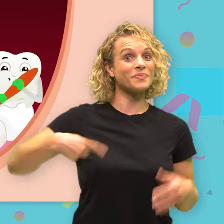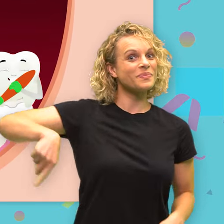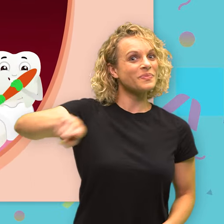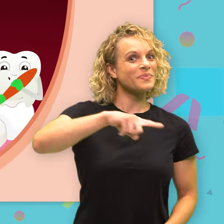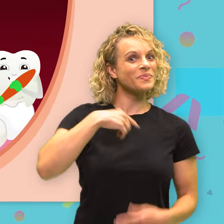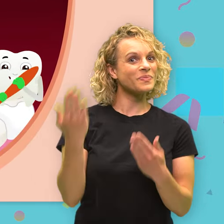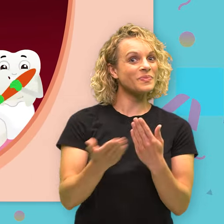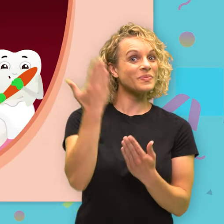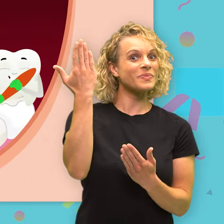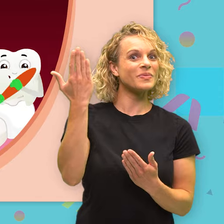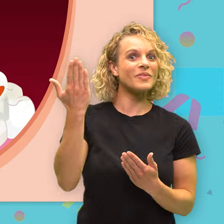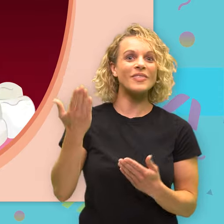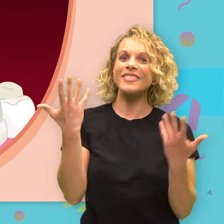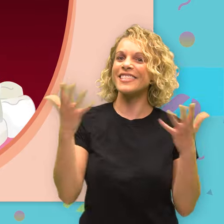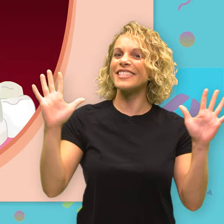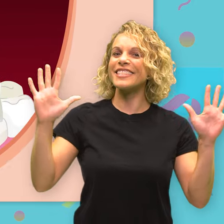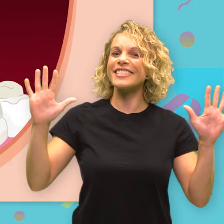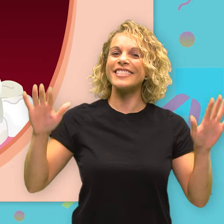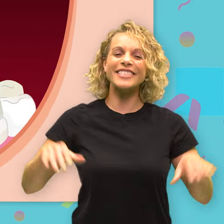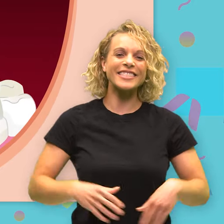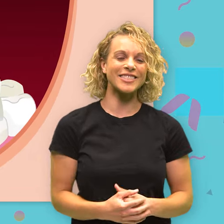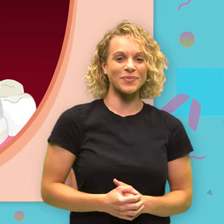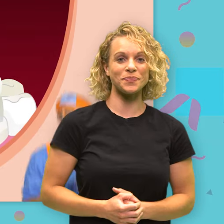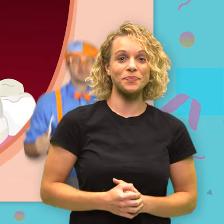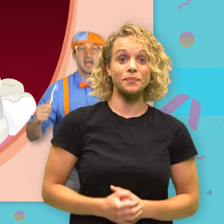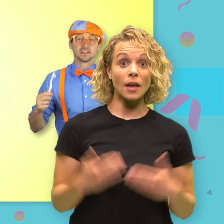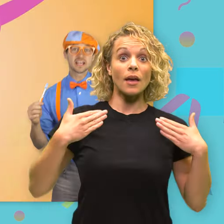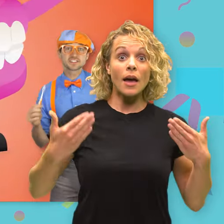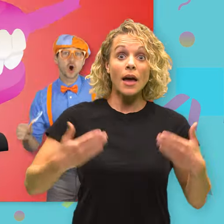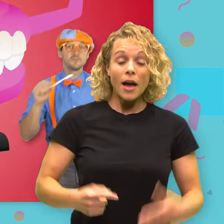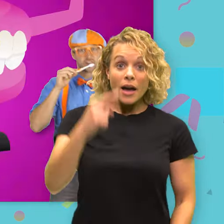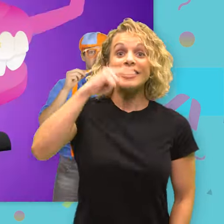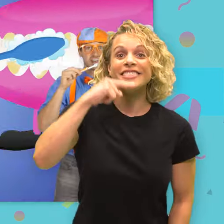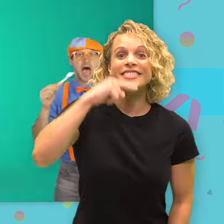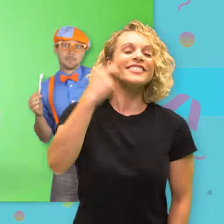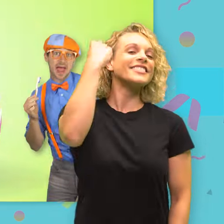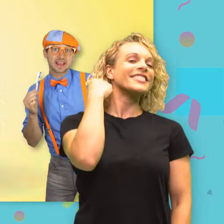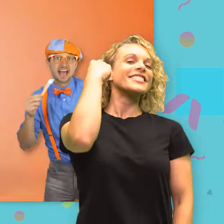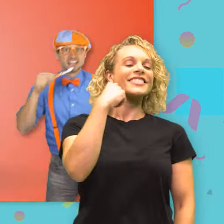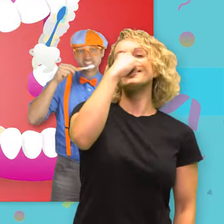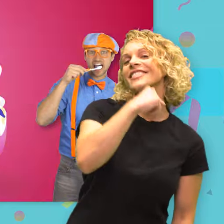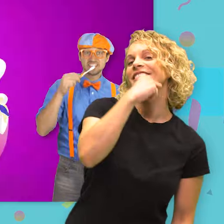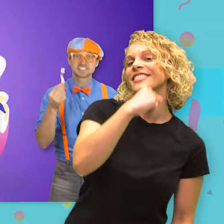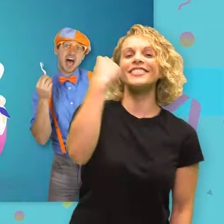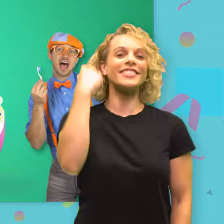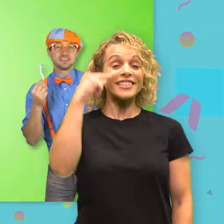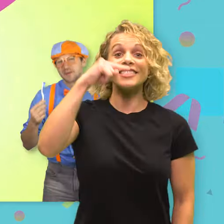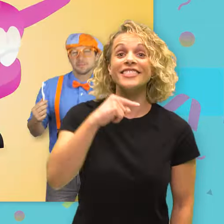are almost done. Let's go front, back, side to side. Front,